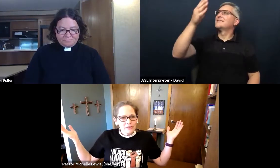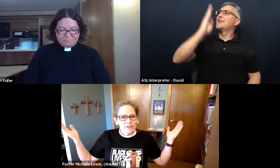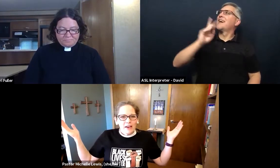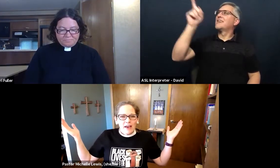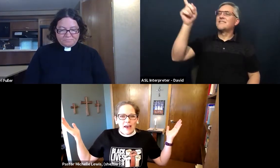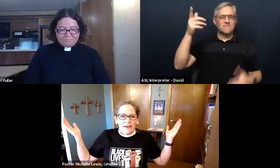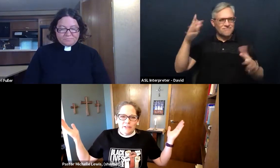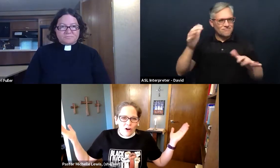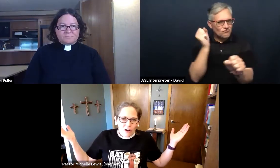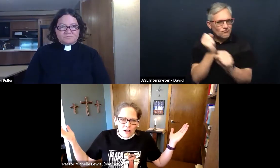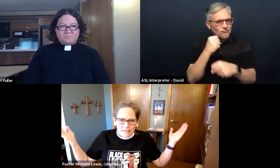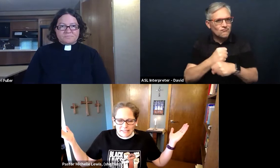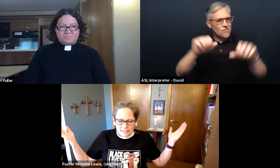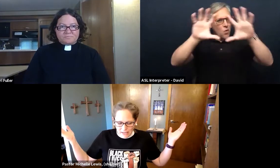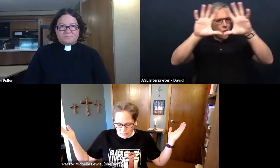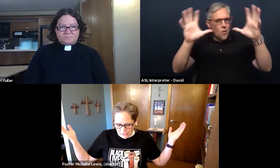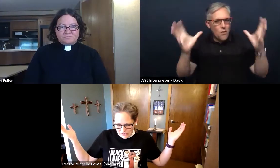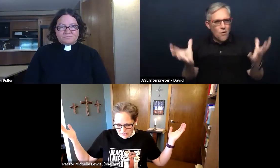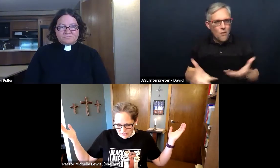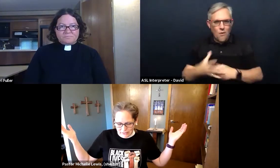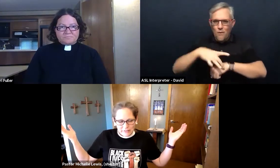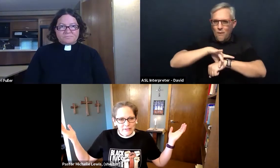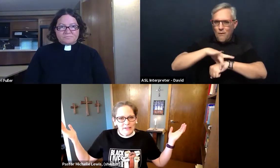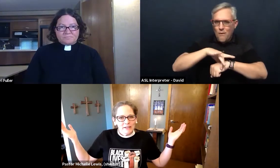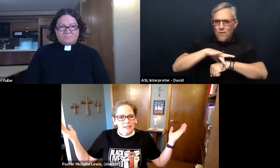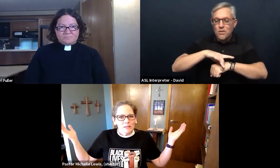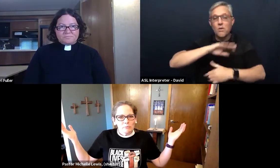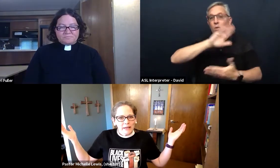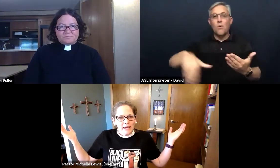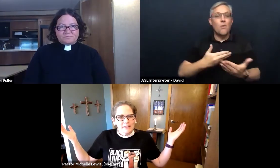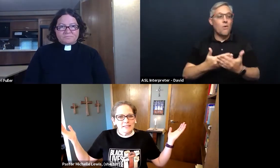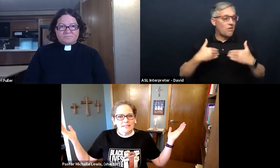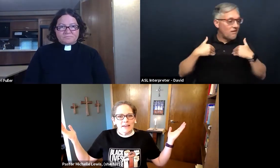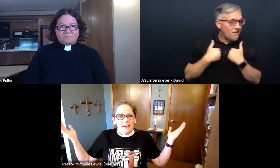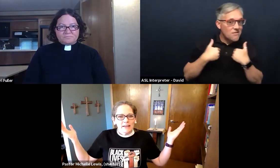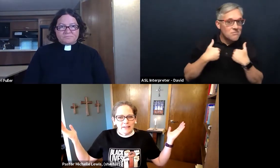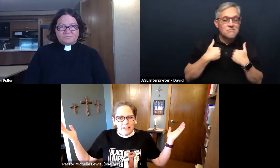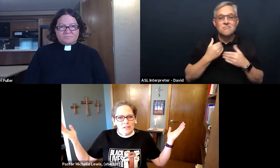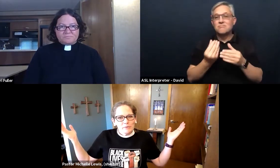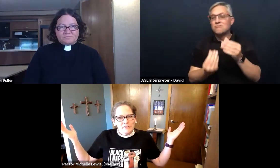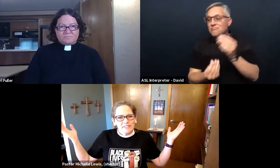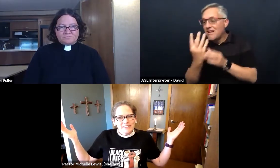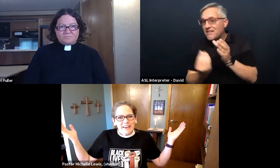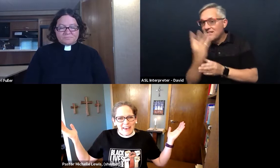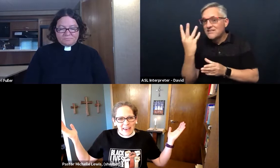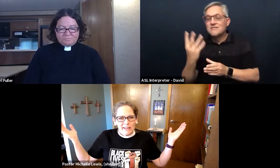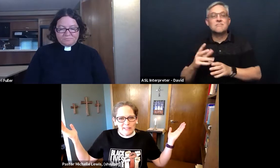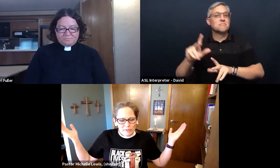and all its inhabitants. The plants and animals and the